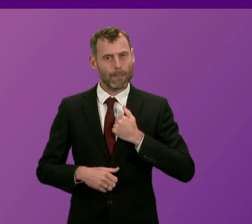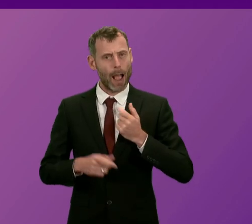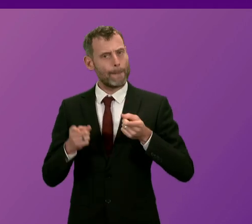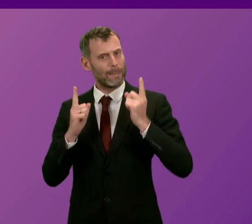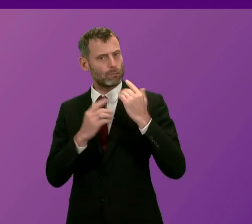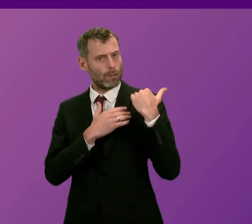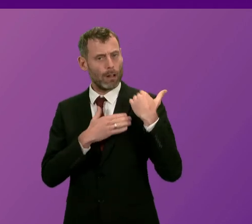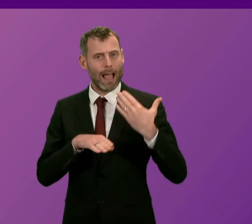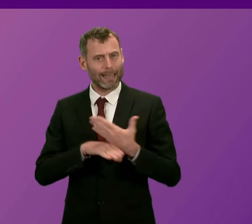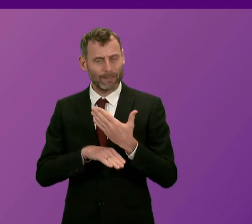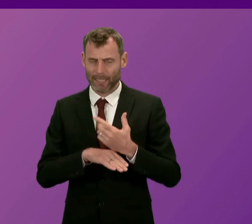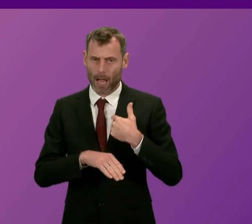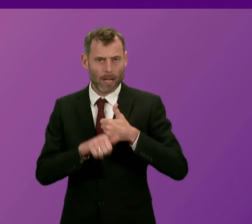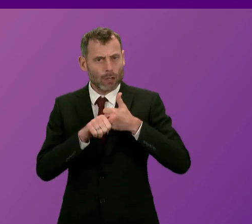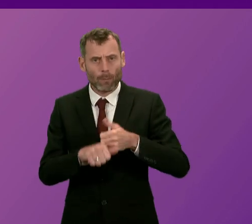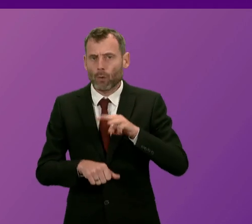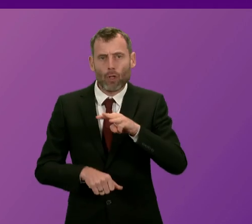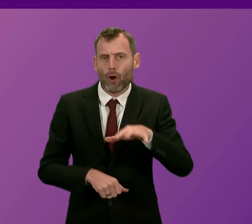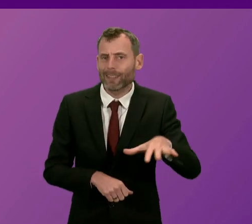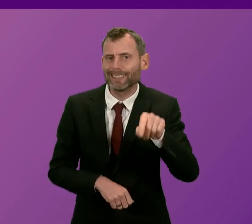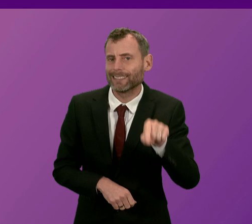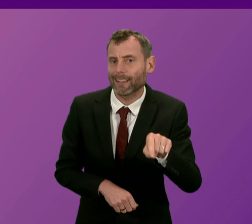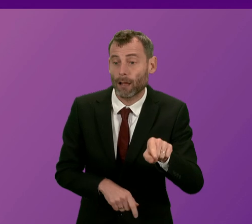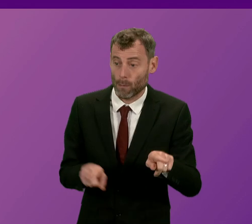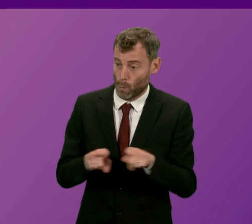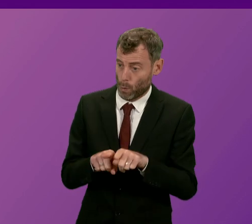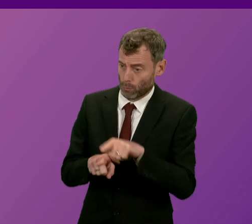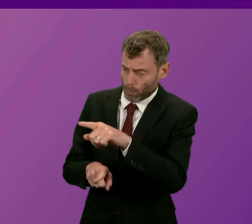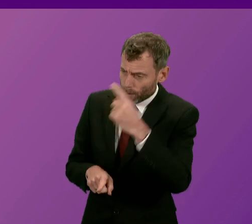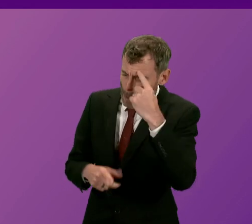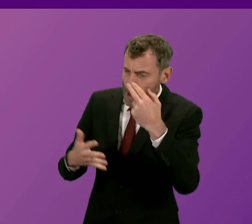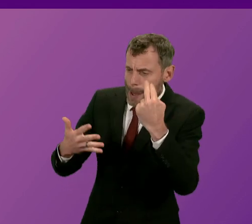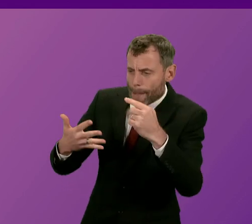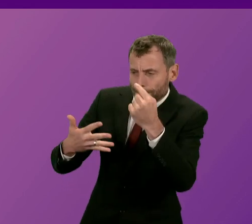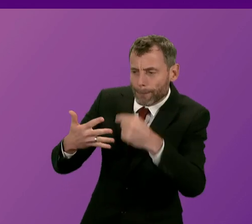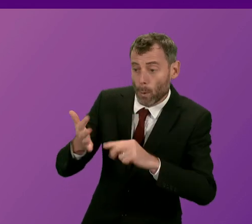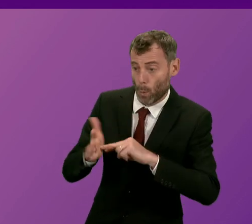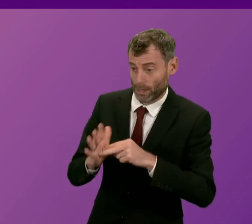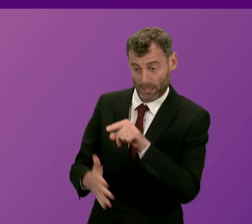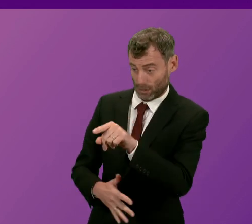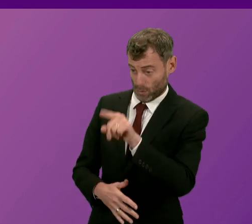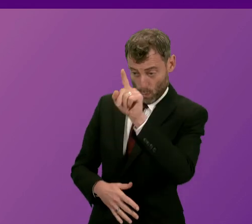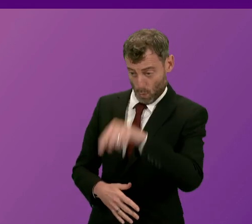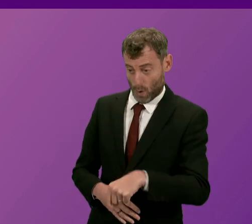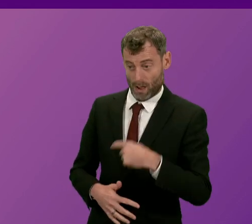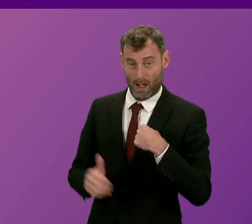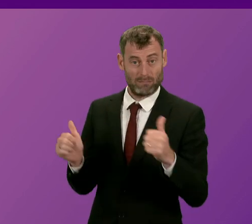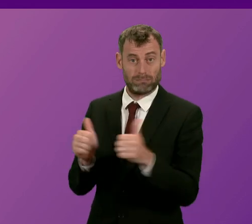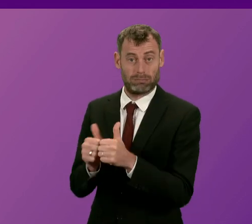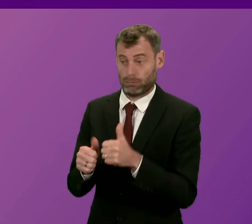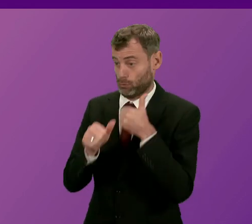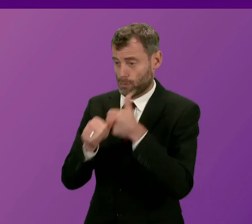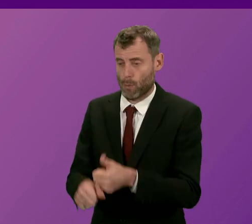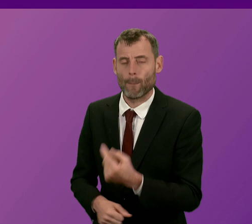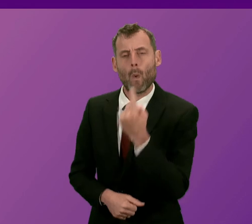strong support for the work of the third sector and many of the organisations that Mr Whittle talks about. I suppose the only note of discord I have to